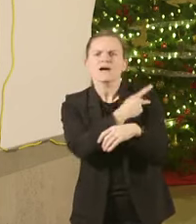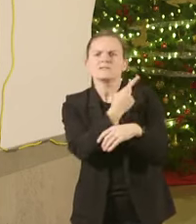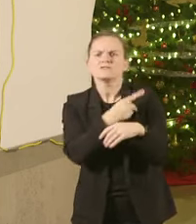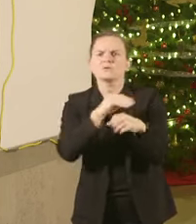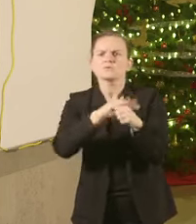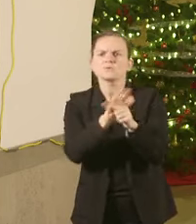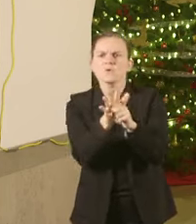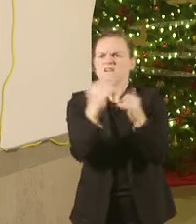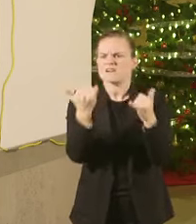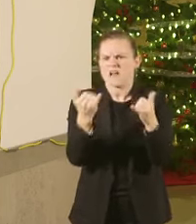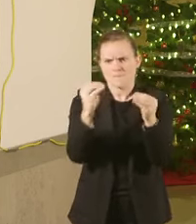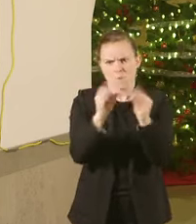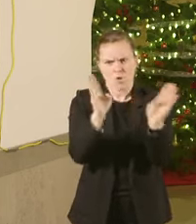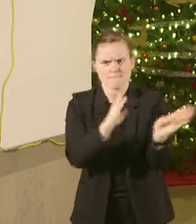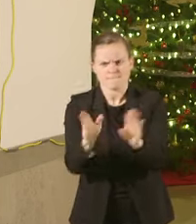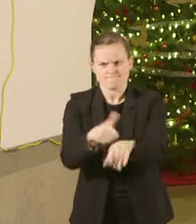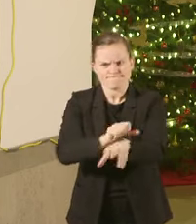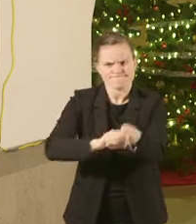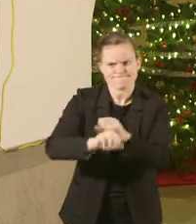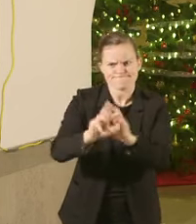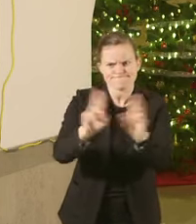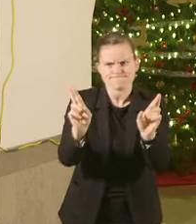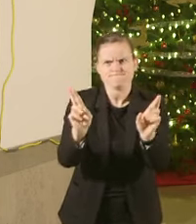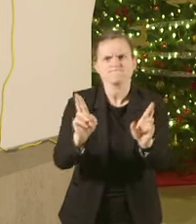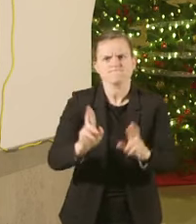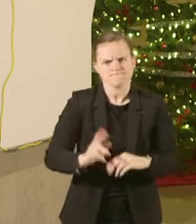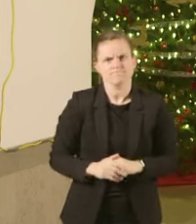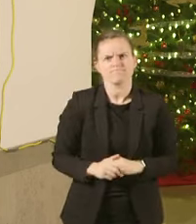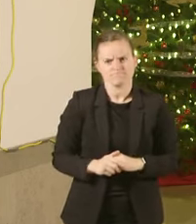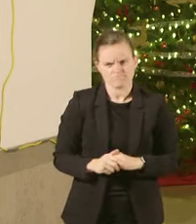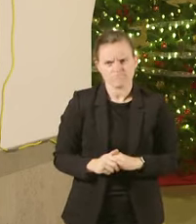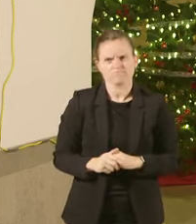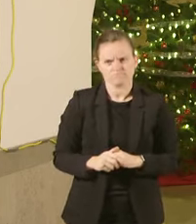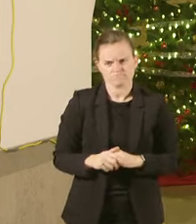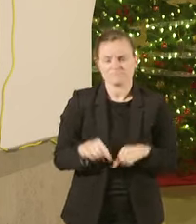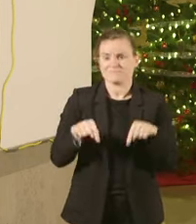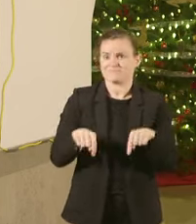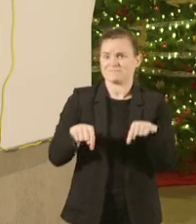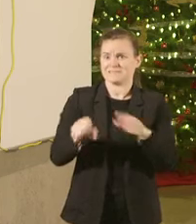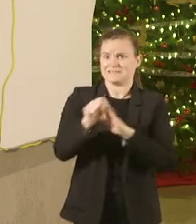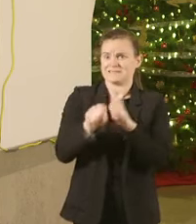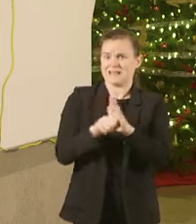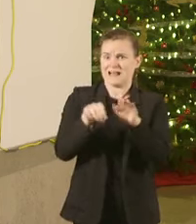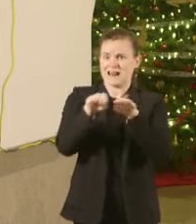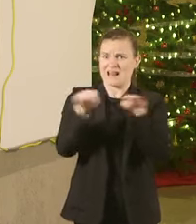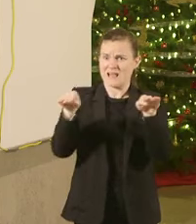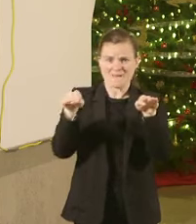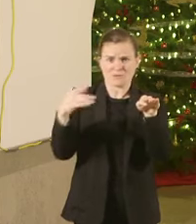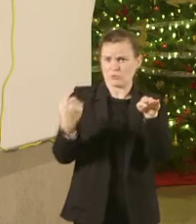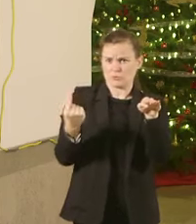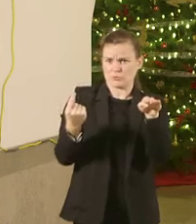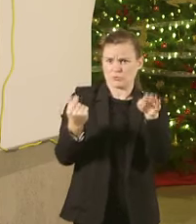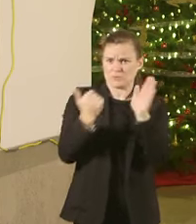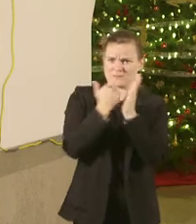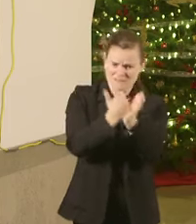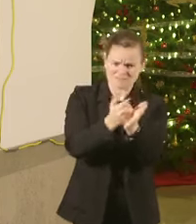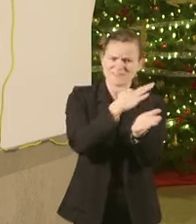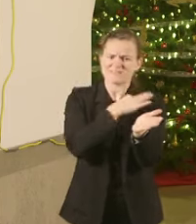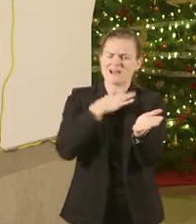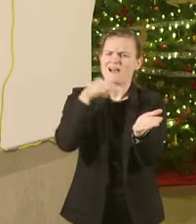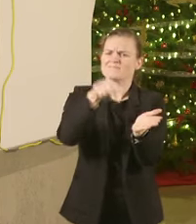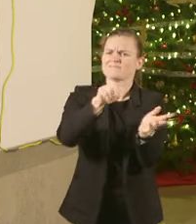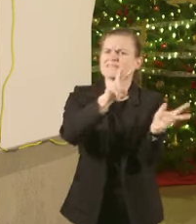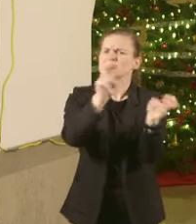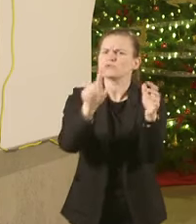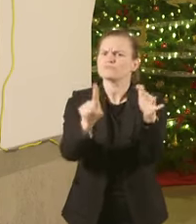doing all we can at the state level to help with staffing challenges the Missouri National Guard and the Missouri